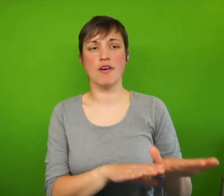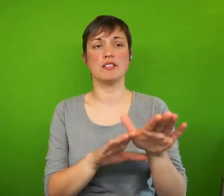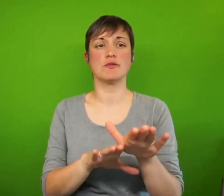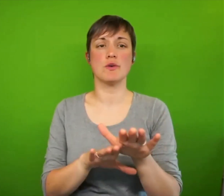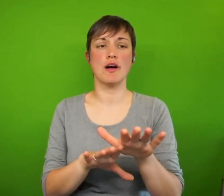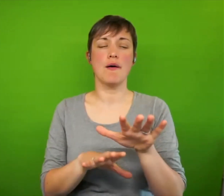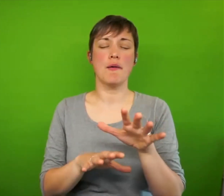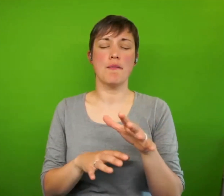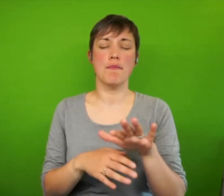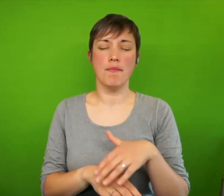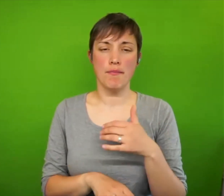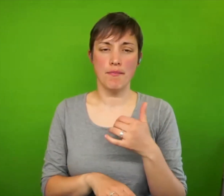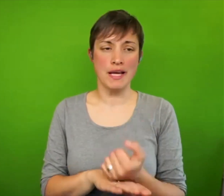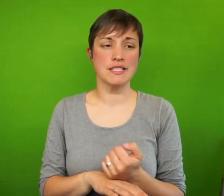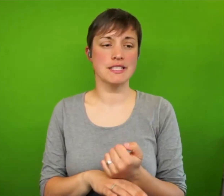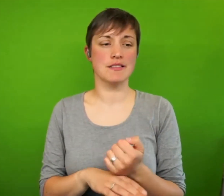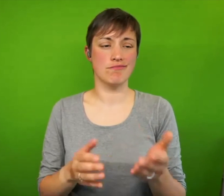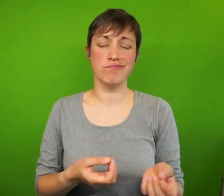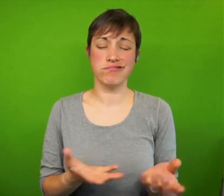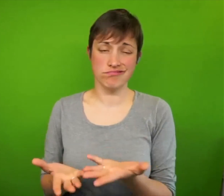Well, Amy's question.